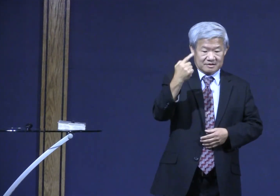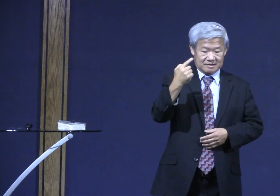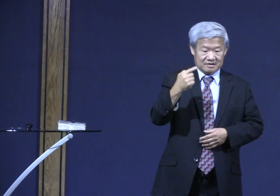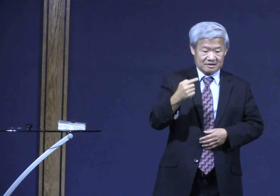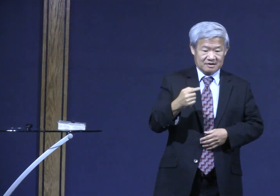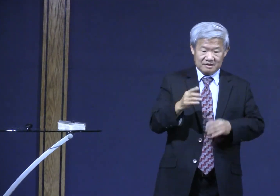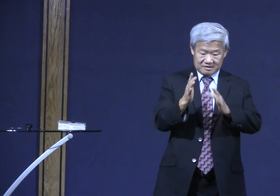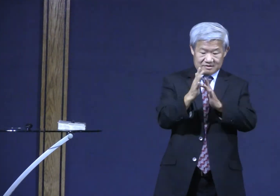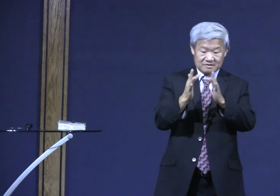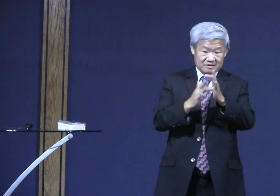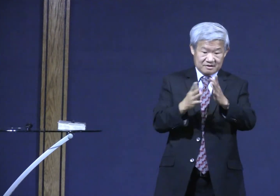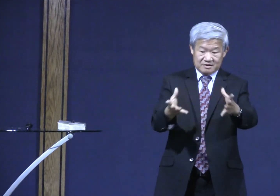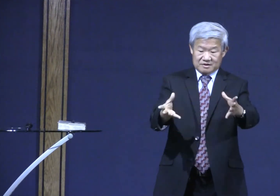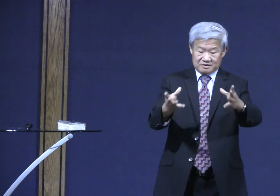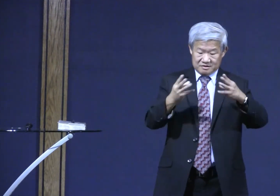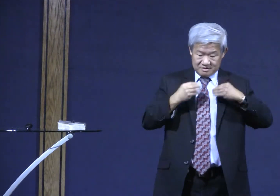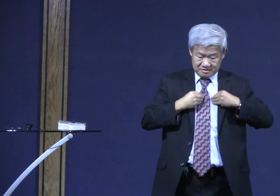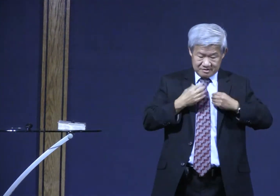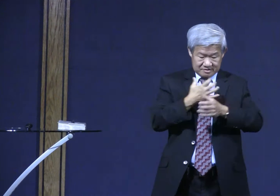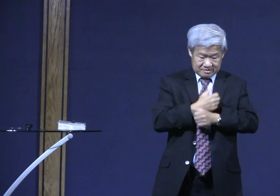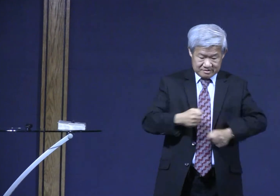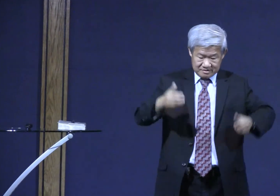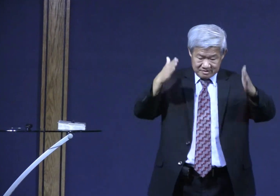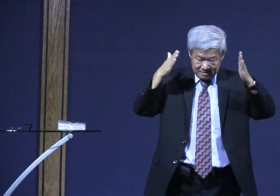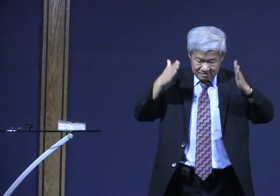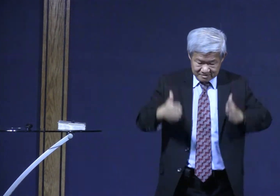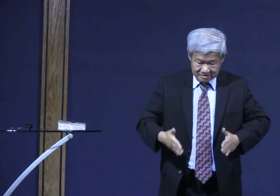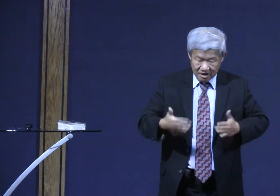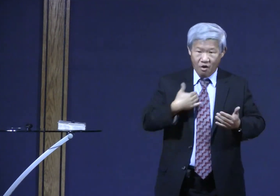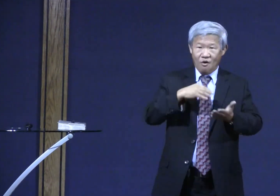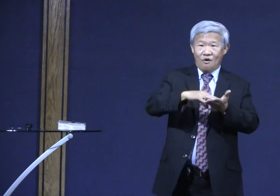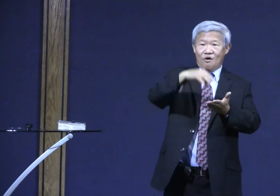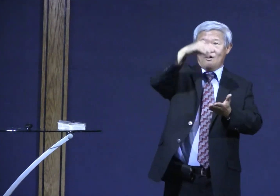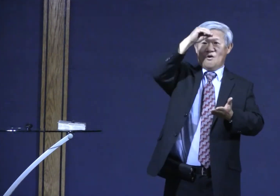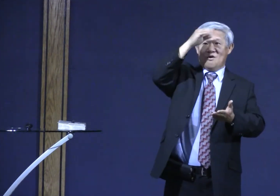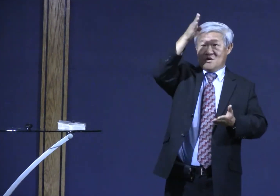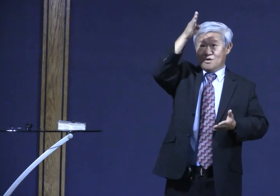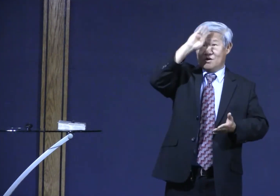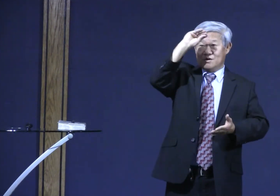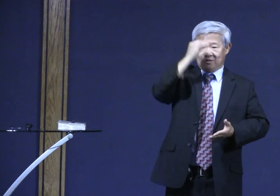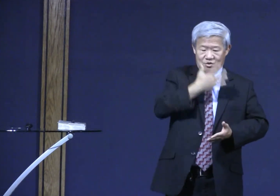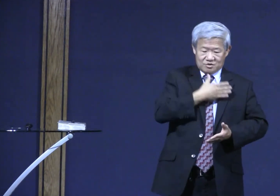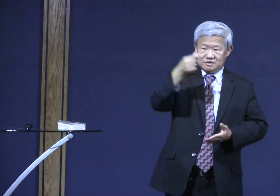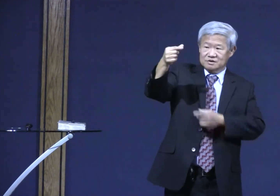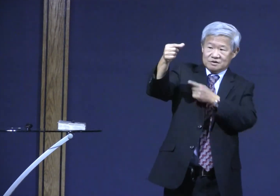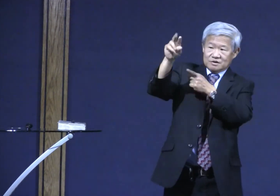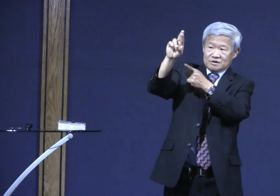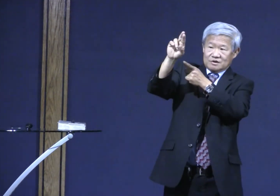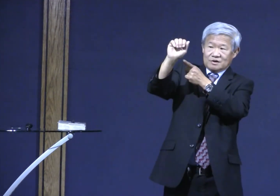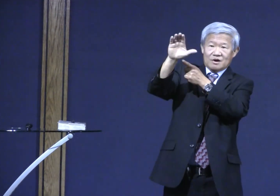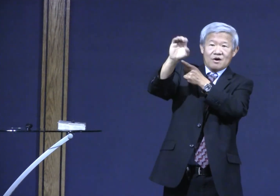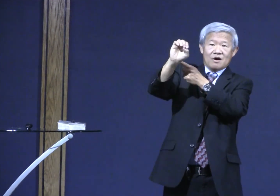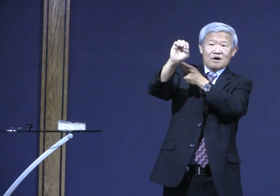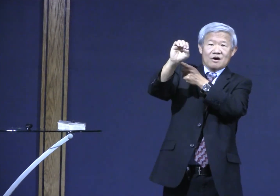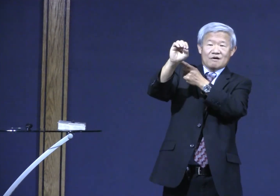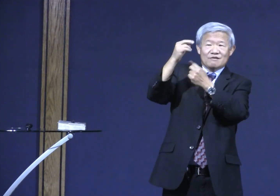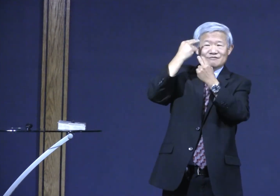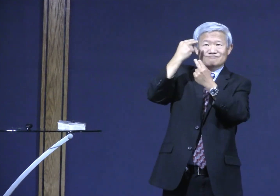at Gallaudet, I would accept Christ at age 21. I